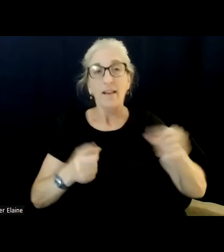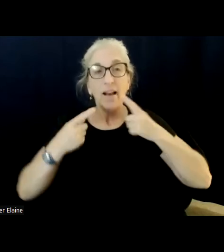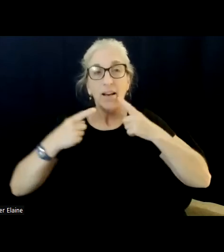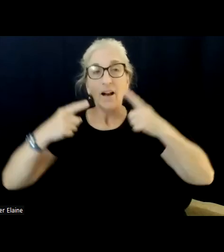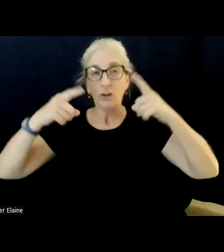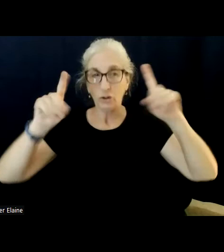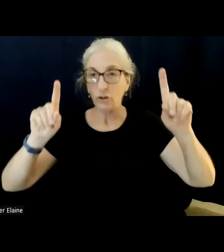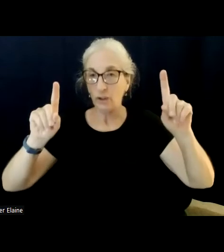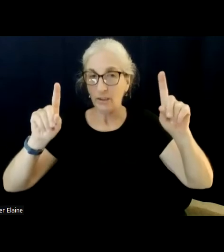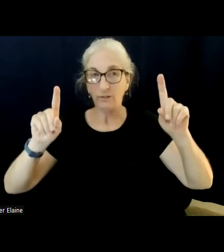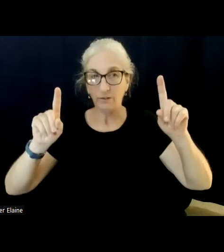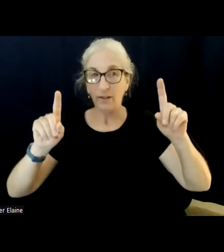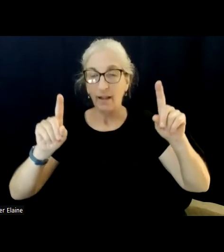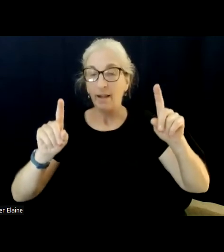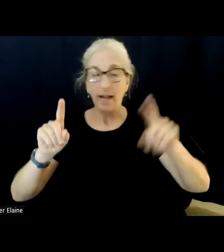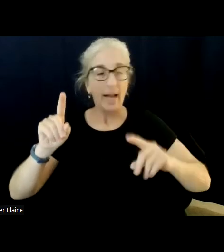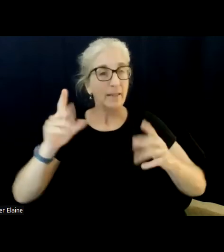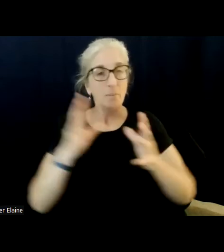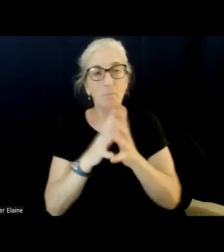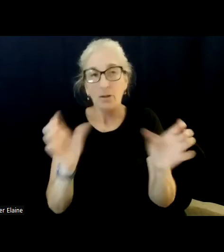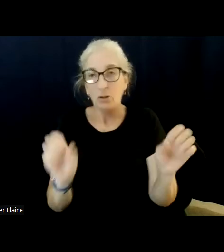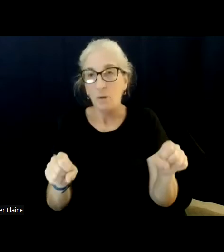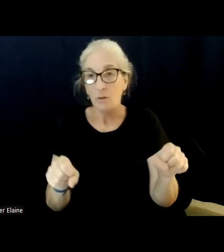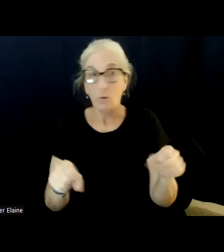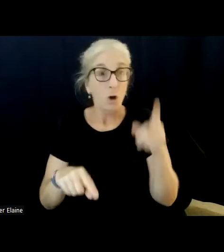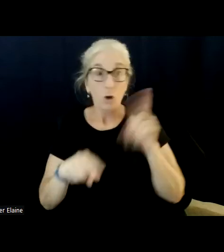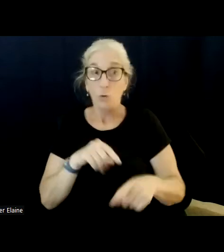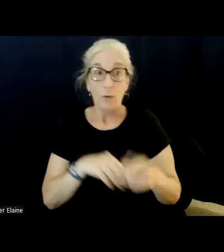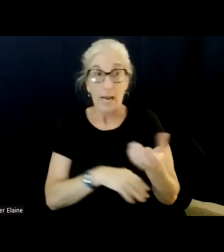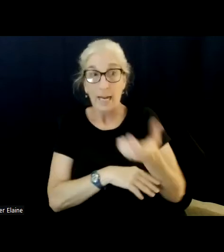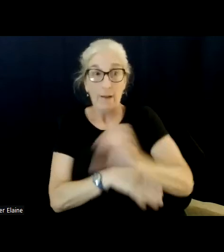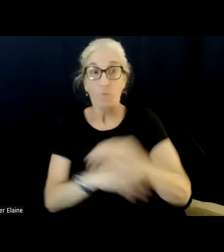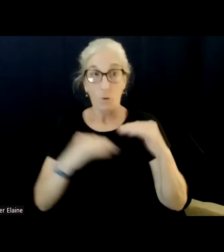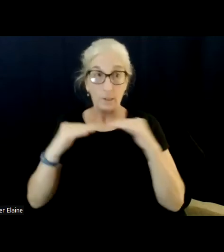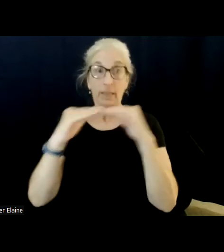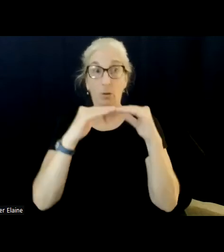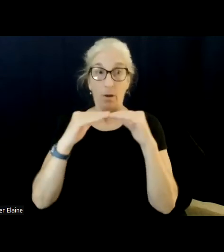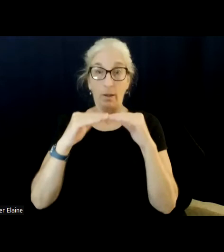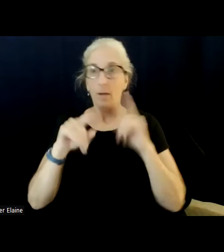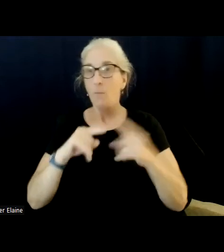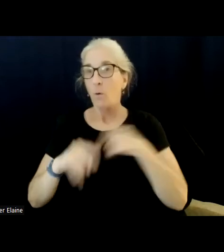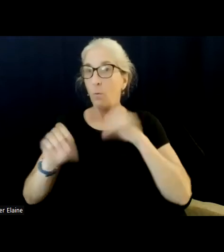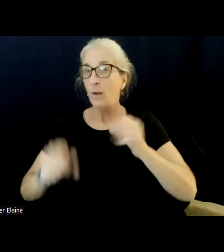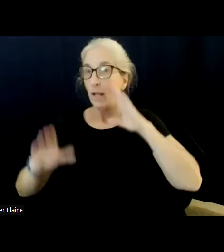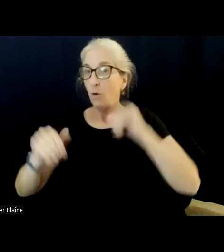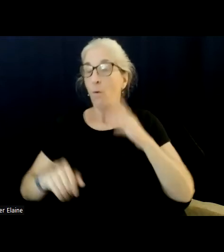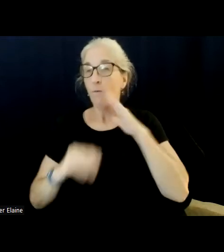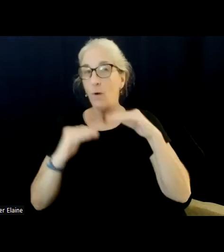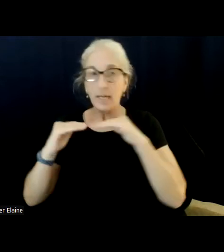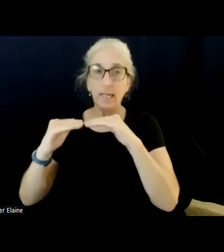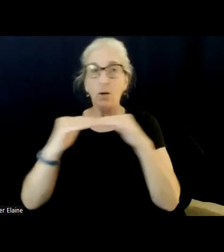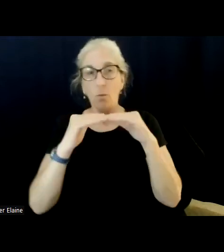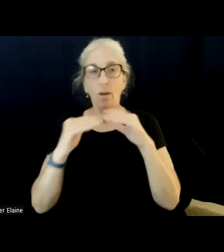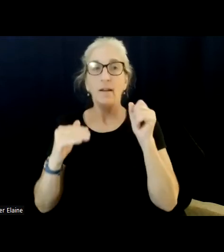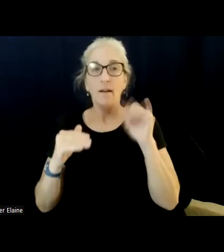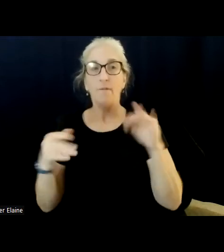be realized. And you can't enforce equality, but what we can hope for is equality of opportunity. Everyone should have